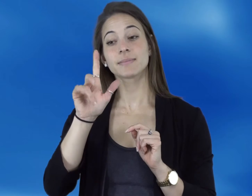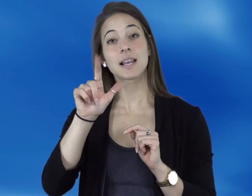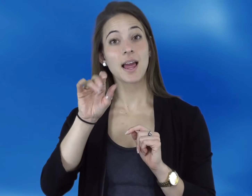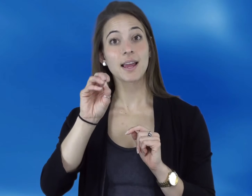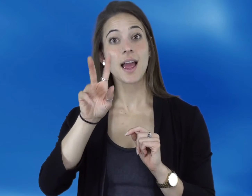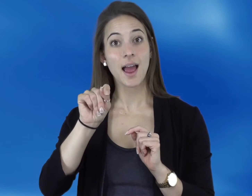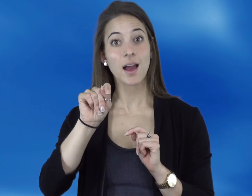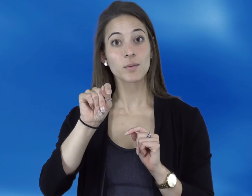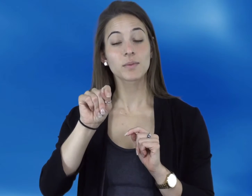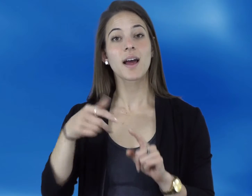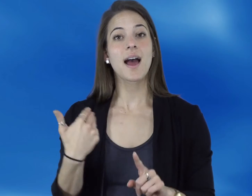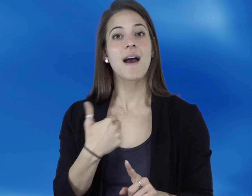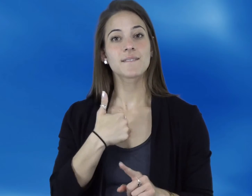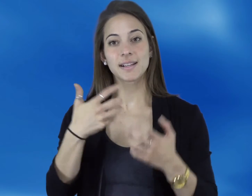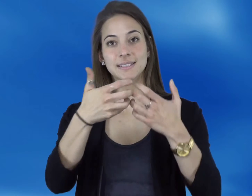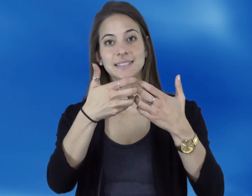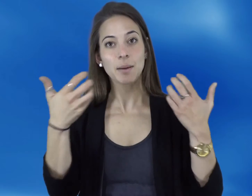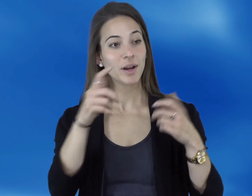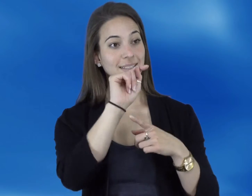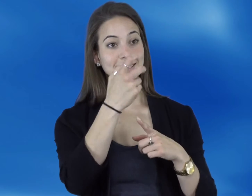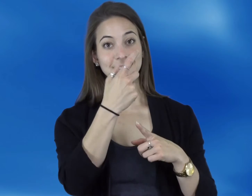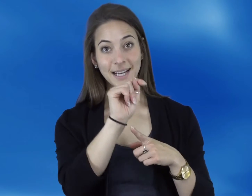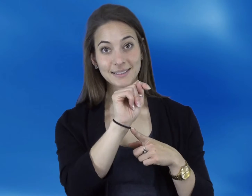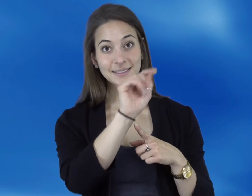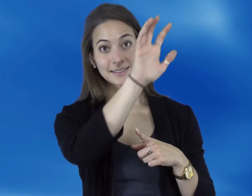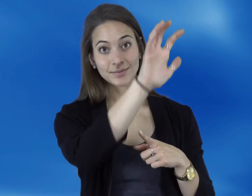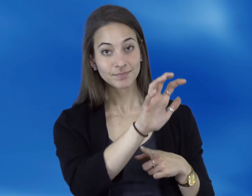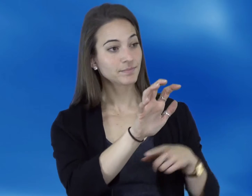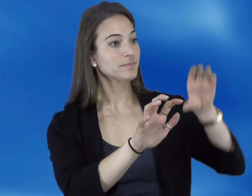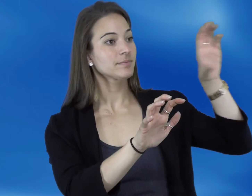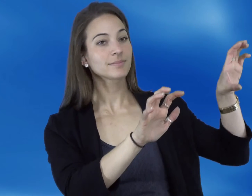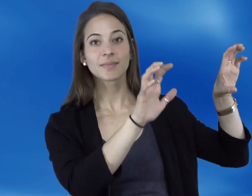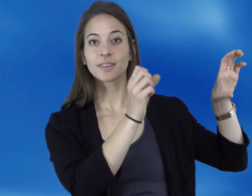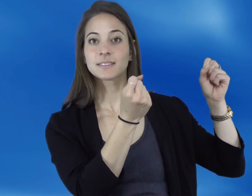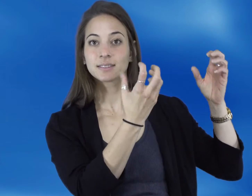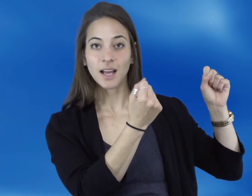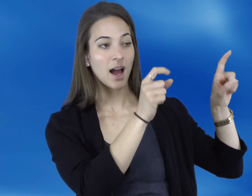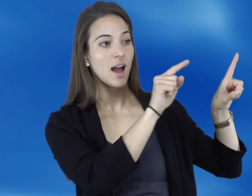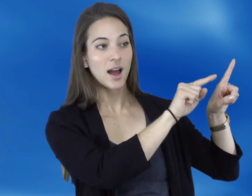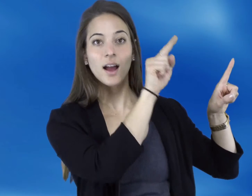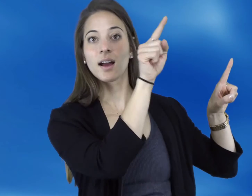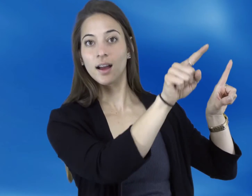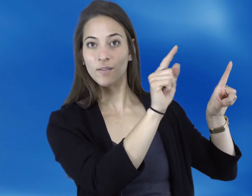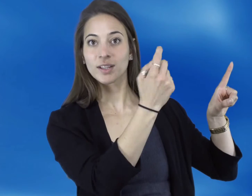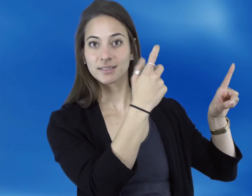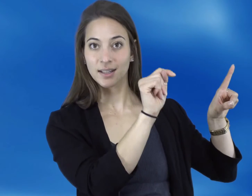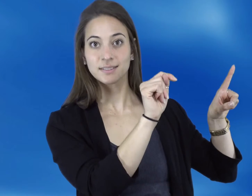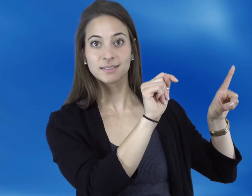layout of sample B and sample D both have a separate interpretation for not only